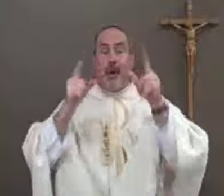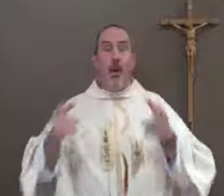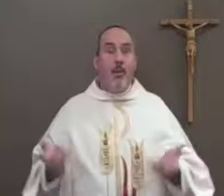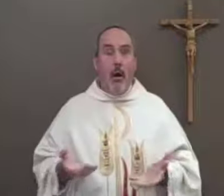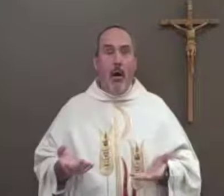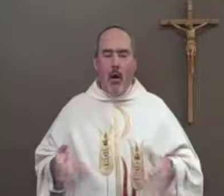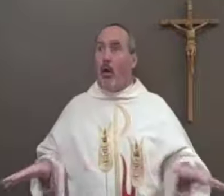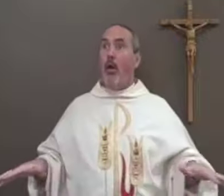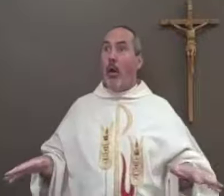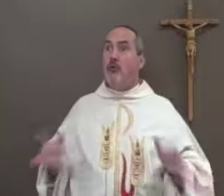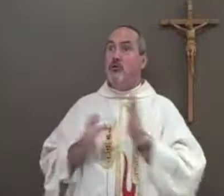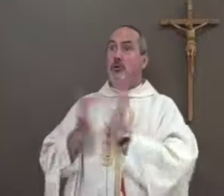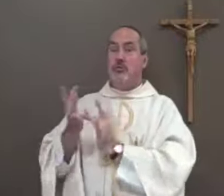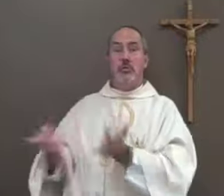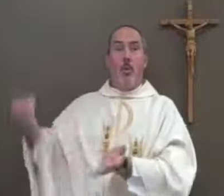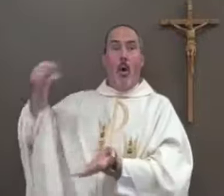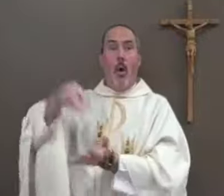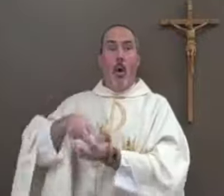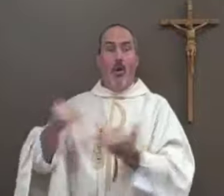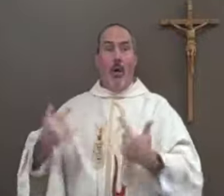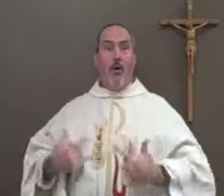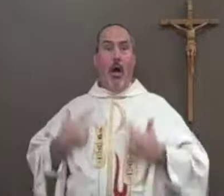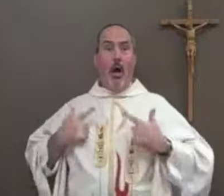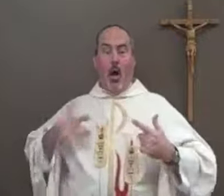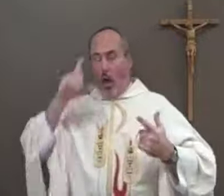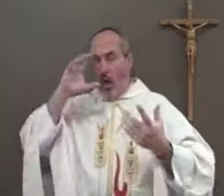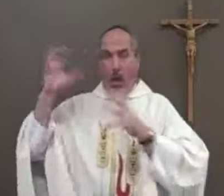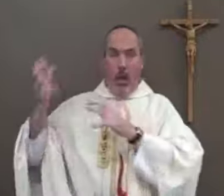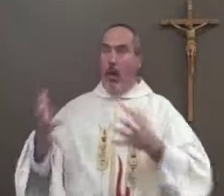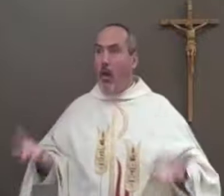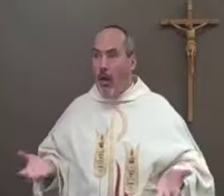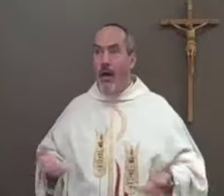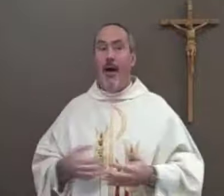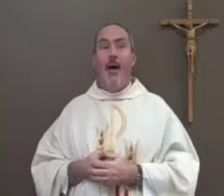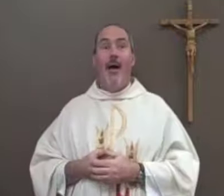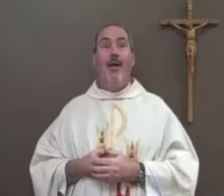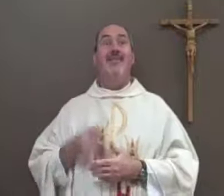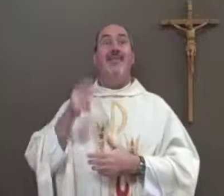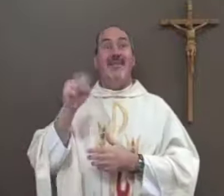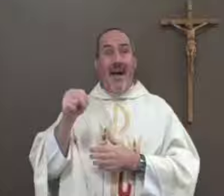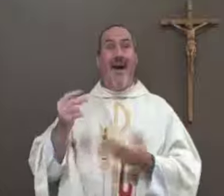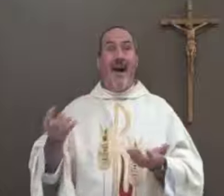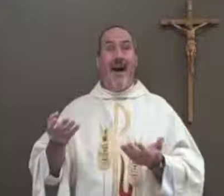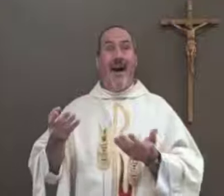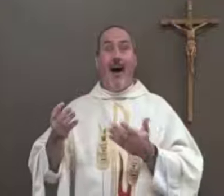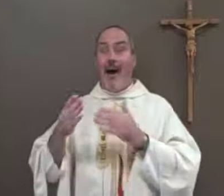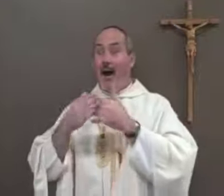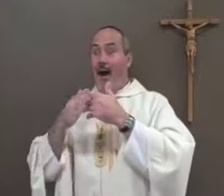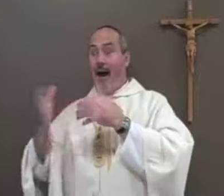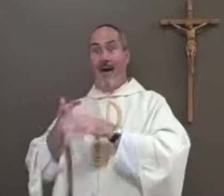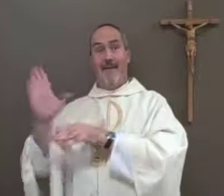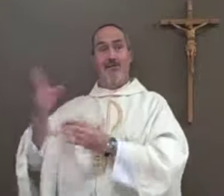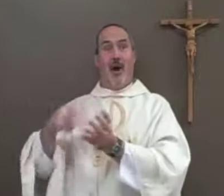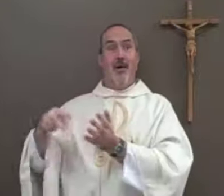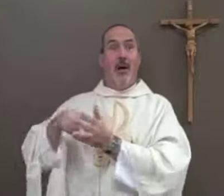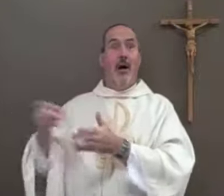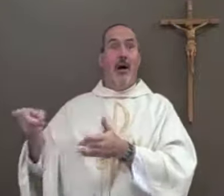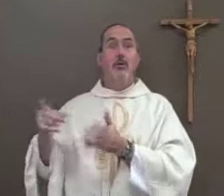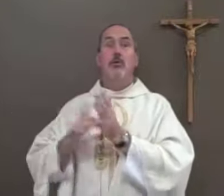Then, another surprise was that Jesus rose from the dead. And then, after he rose,